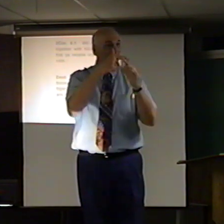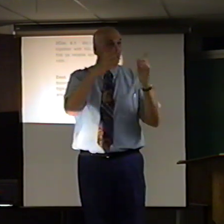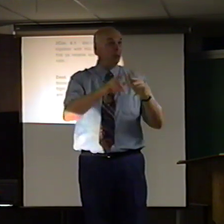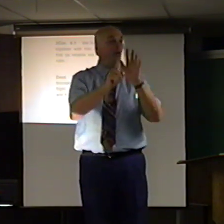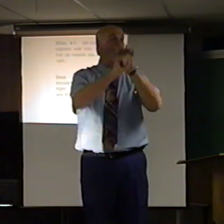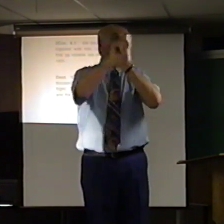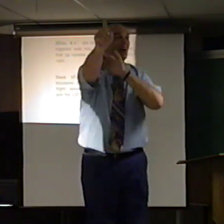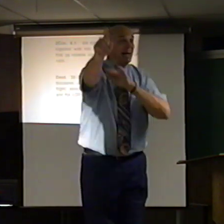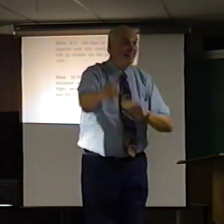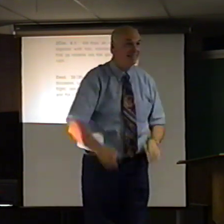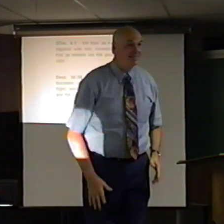,000 enemies to flight.